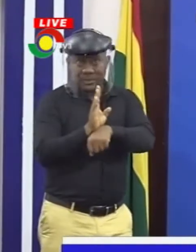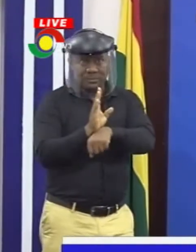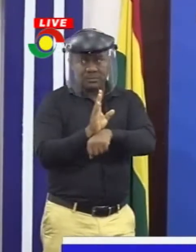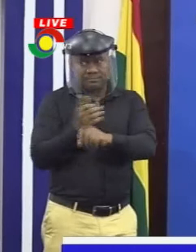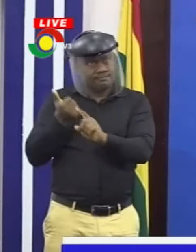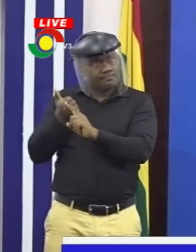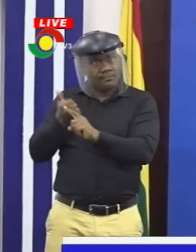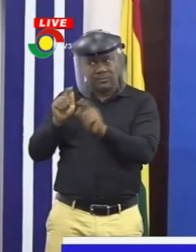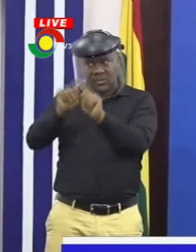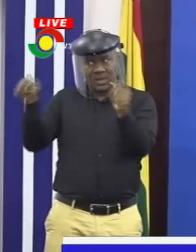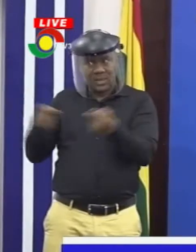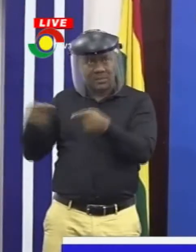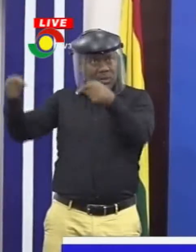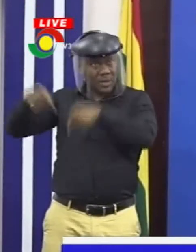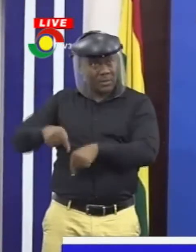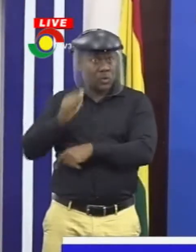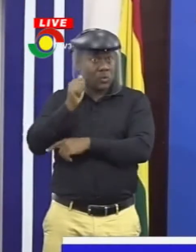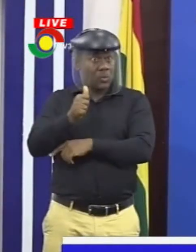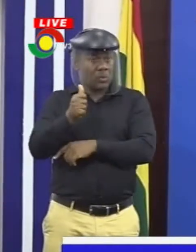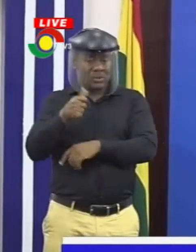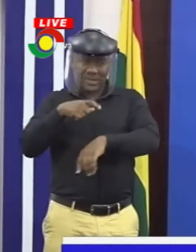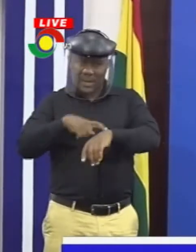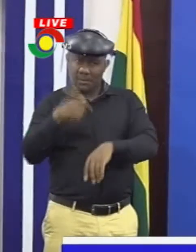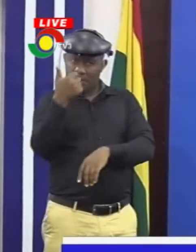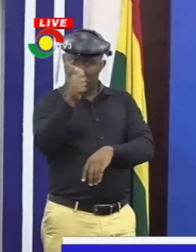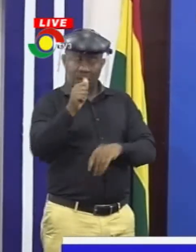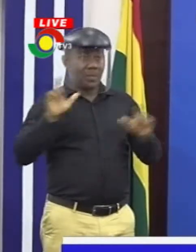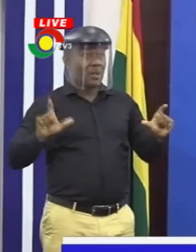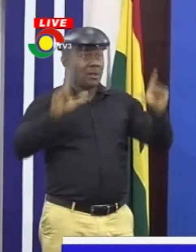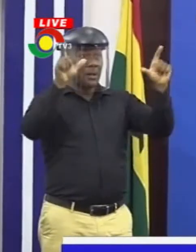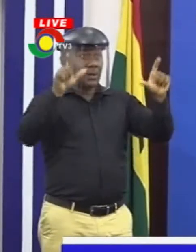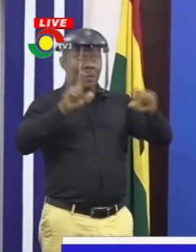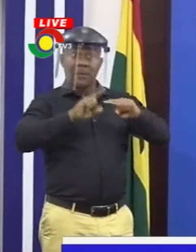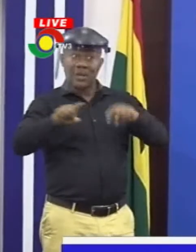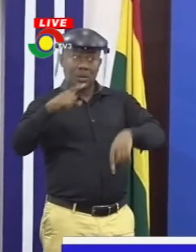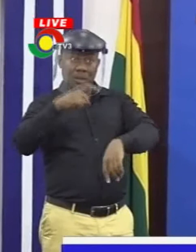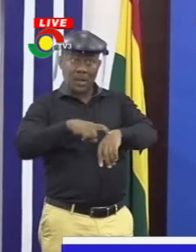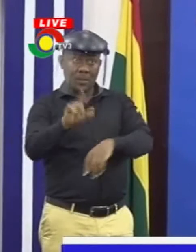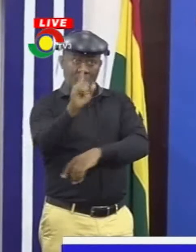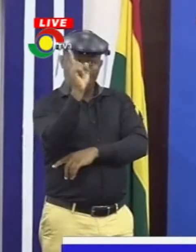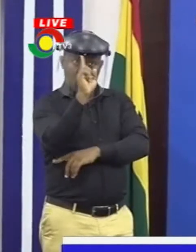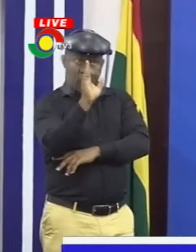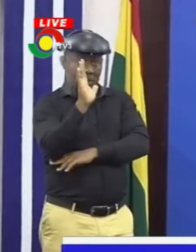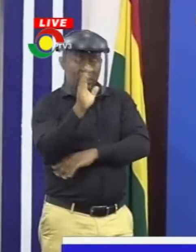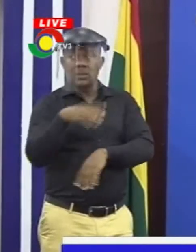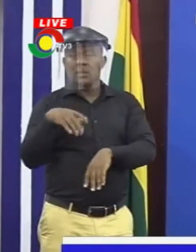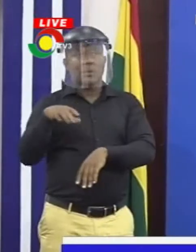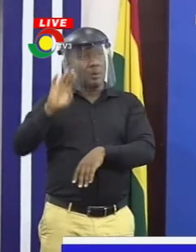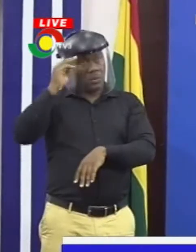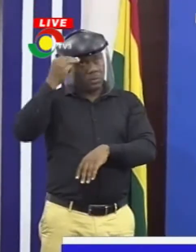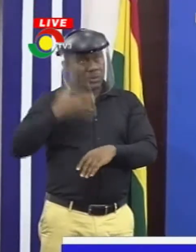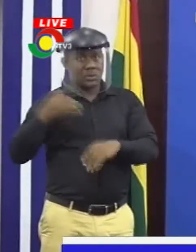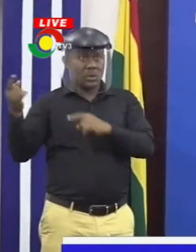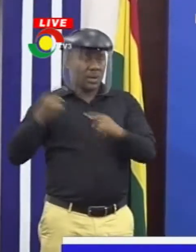Herself and her team will join us here at 10 for that launch, and then at 1, the Honorable Minister for Works and Housing will join us